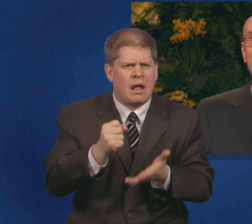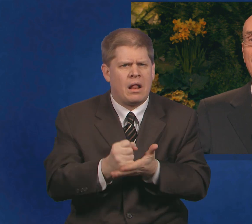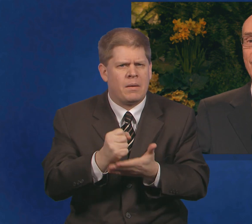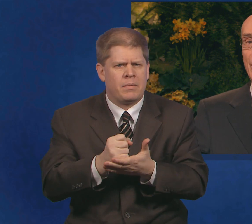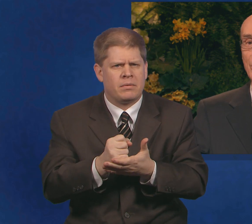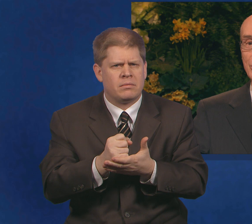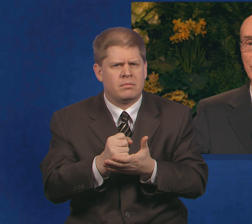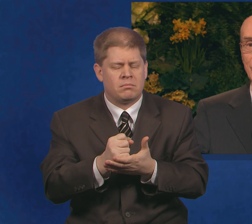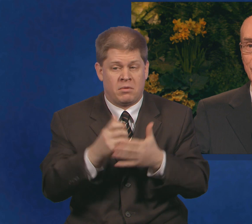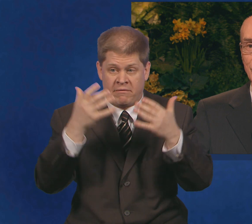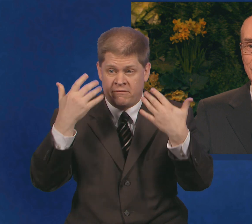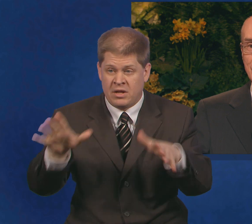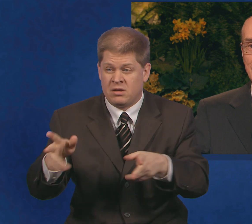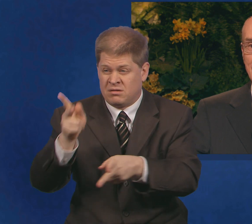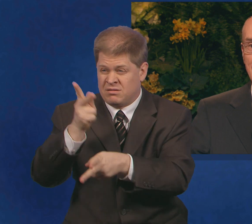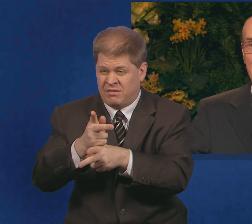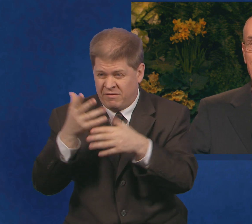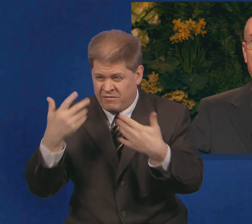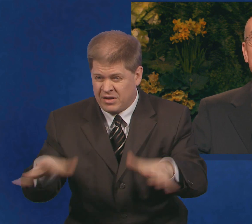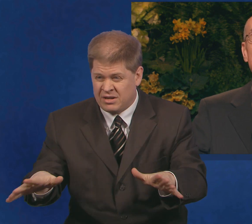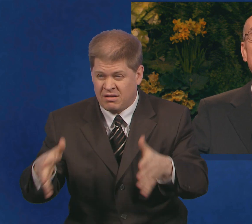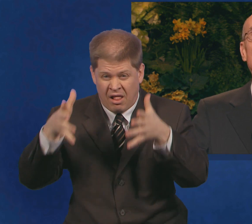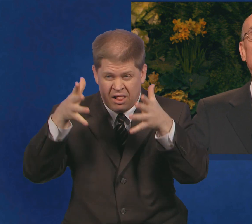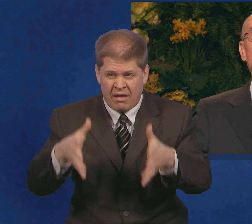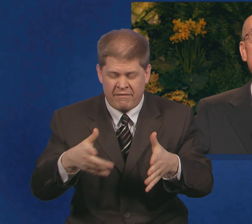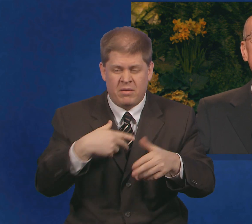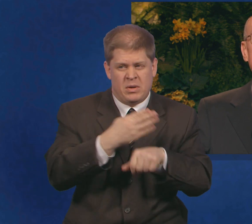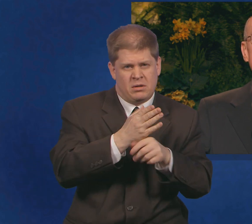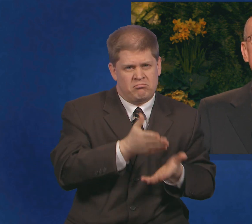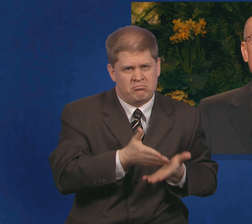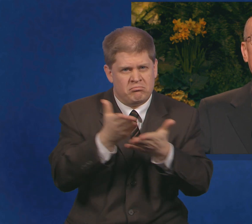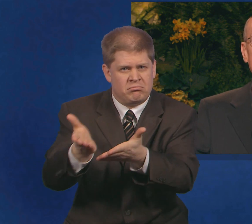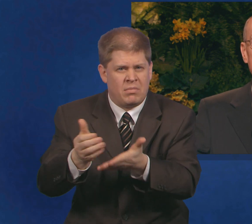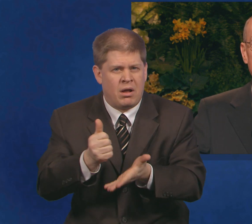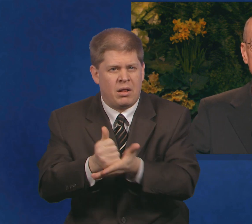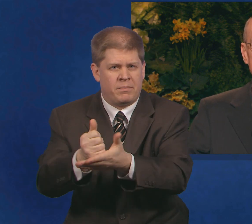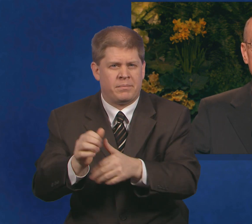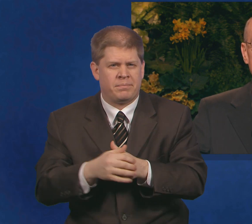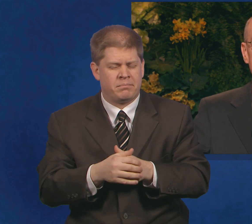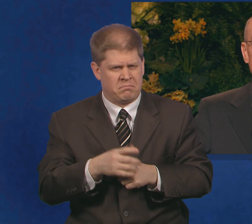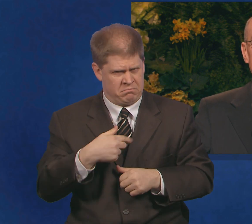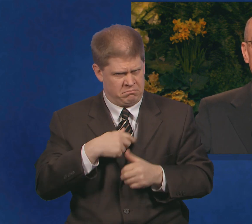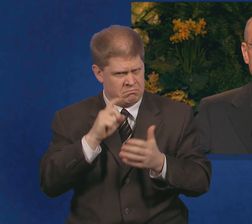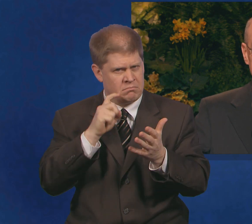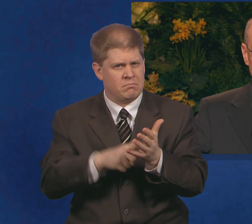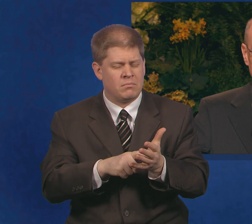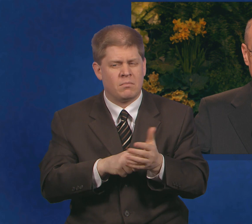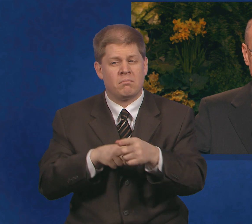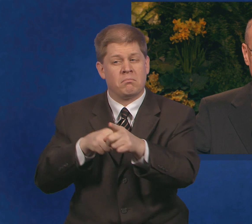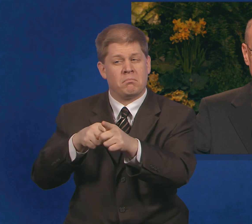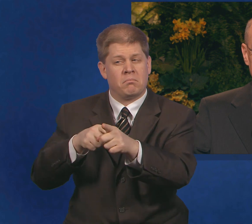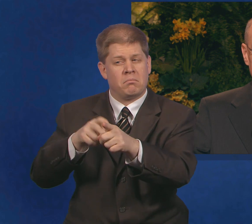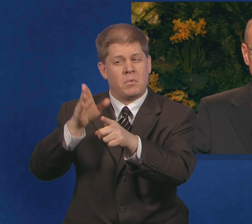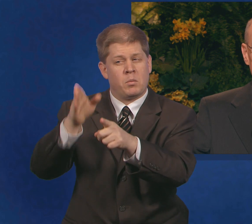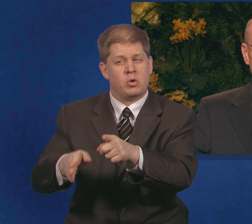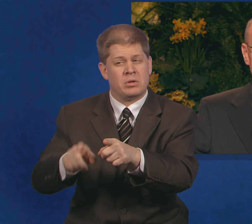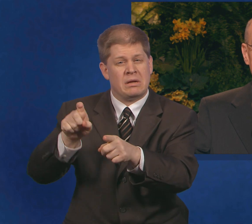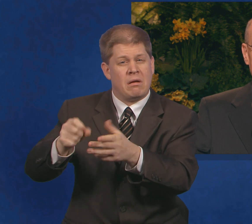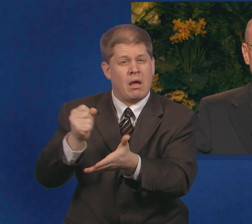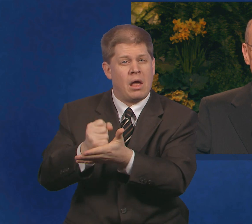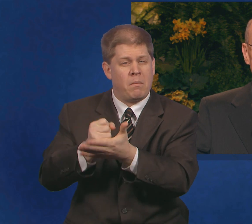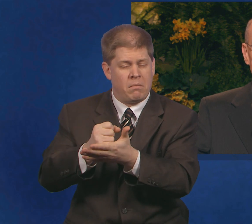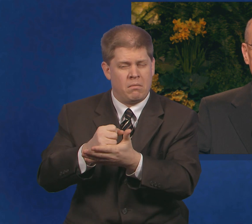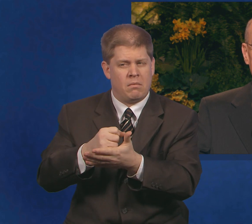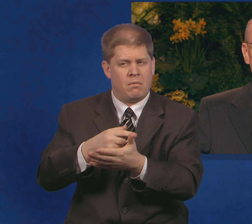they and their families can do. I found that the Lord sends the Holy Ghost to make it possible to